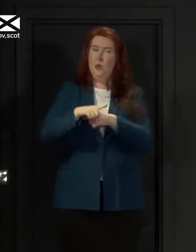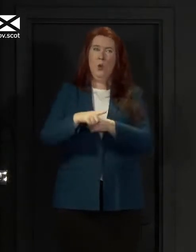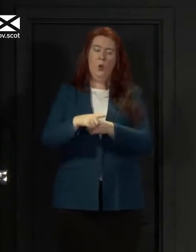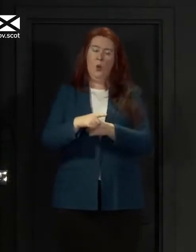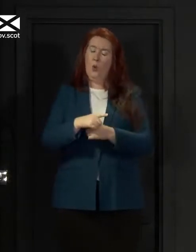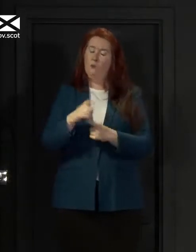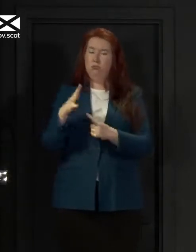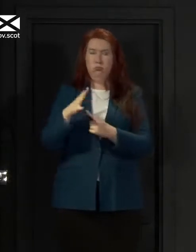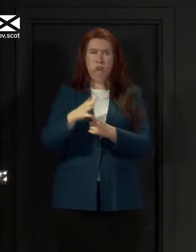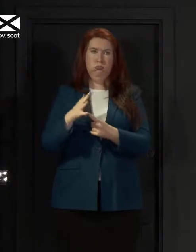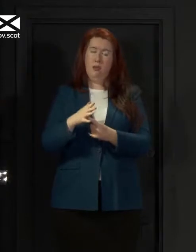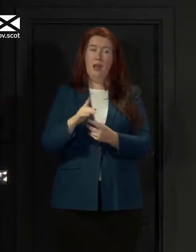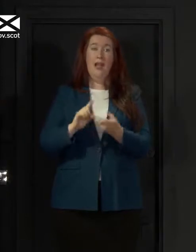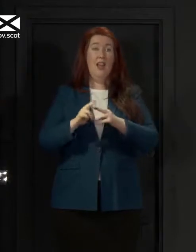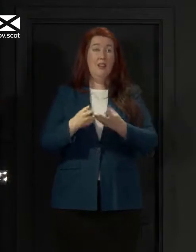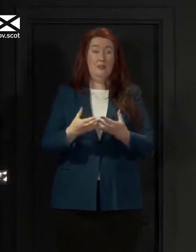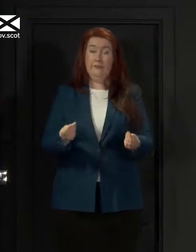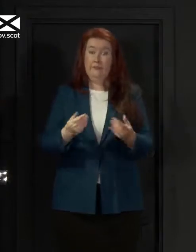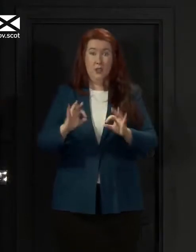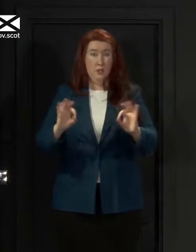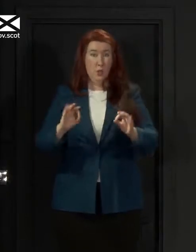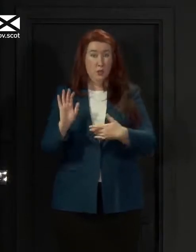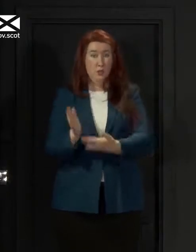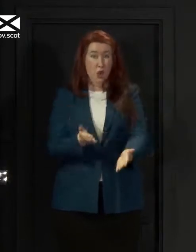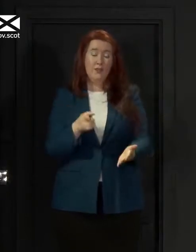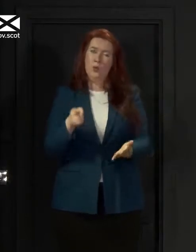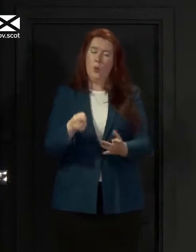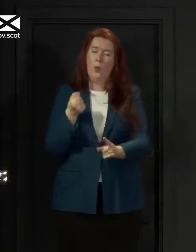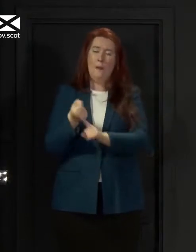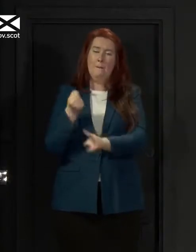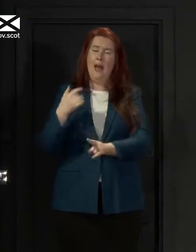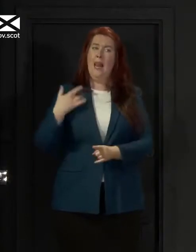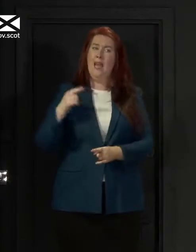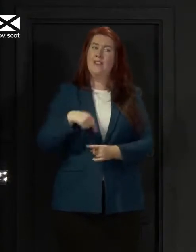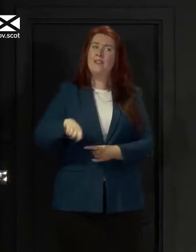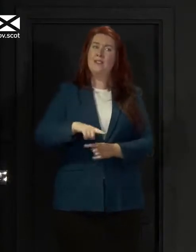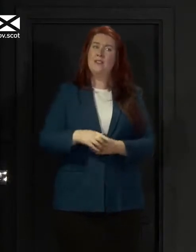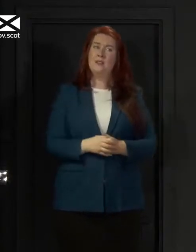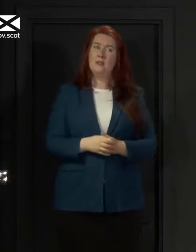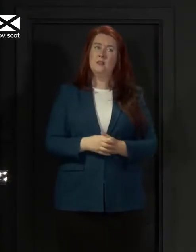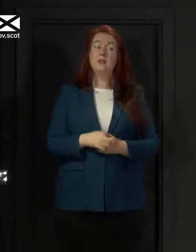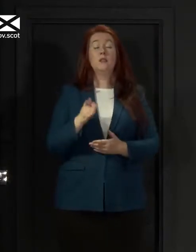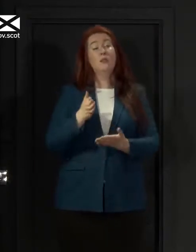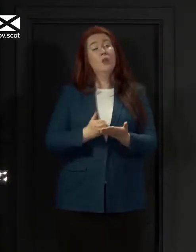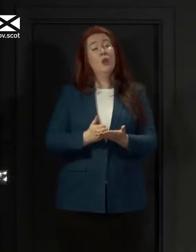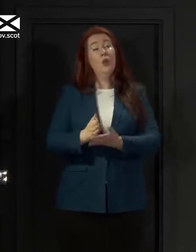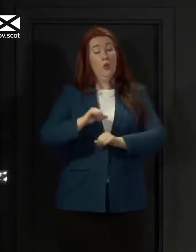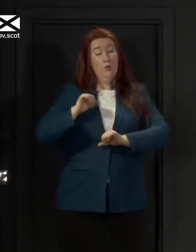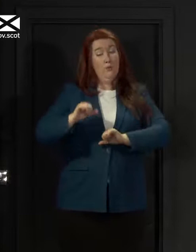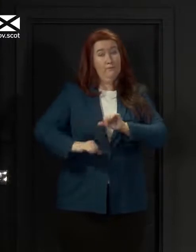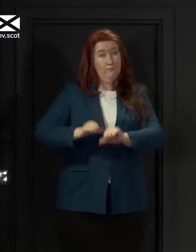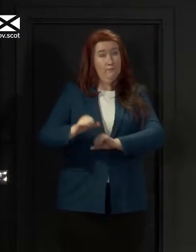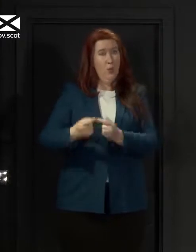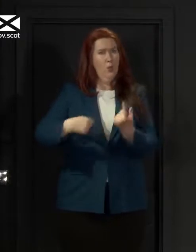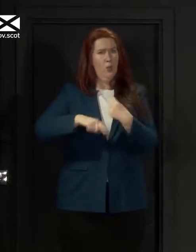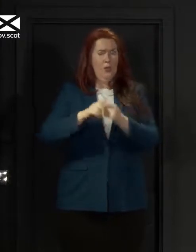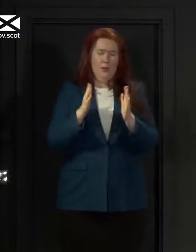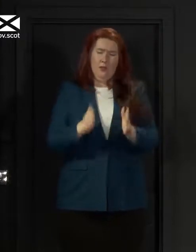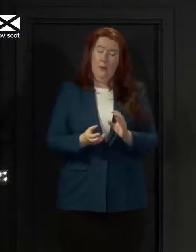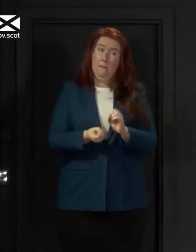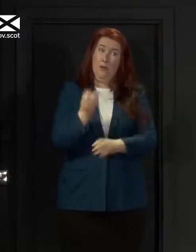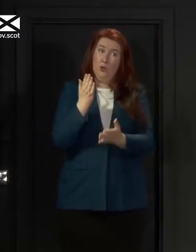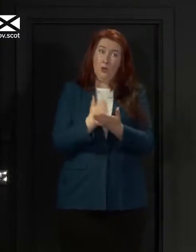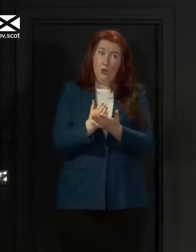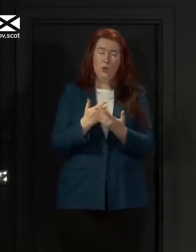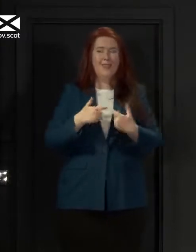clearly having a detrimental impact on people's lives. But as we do that, we must make sure that we keep